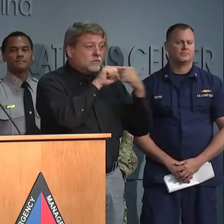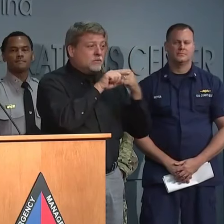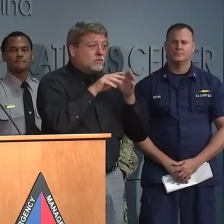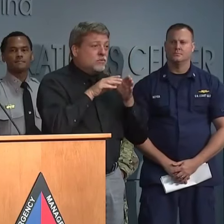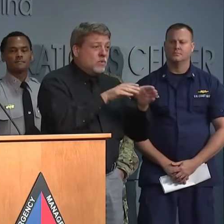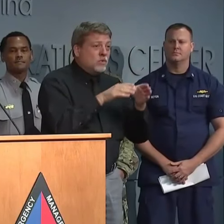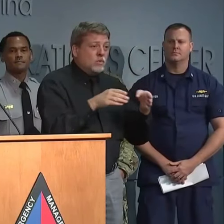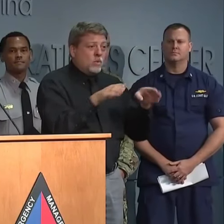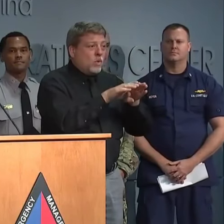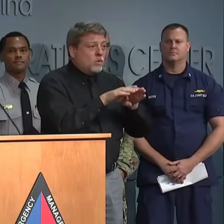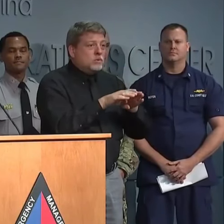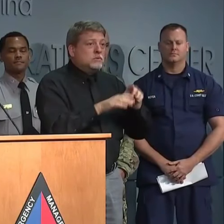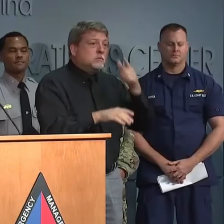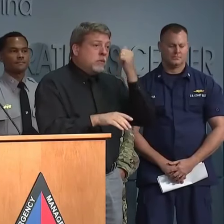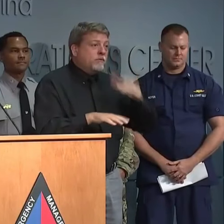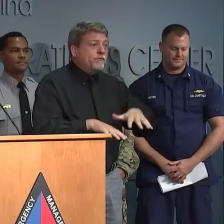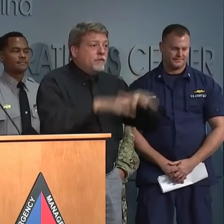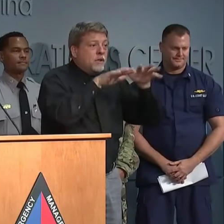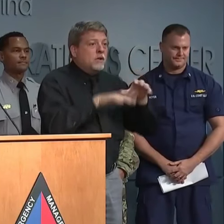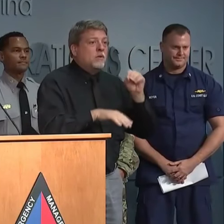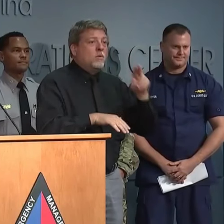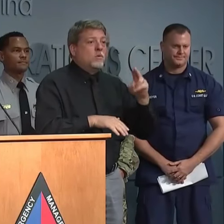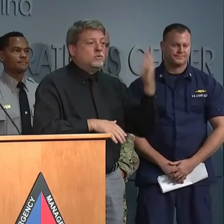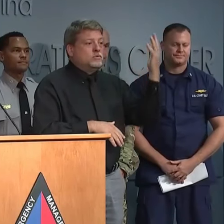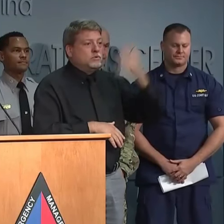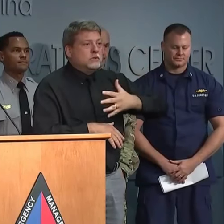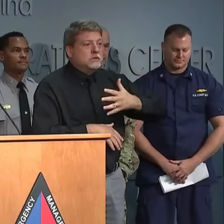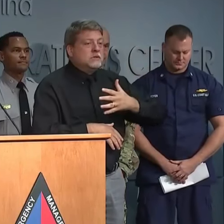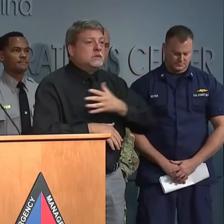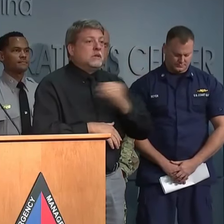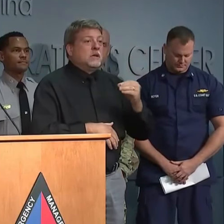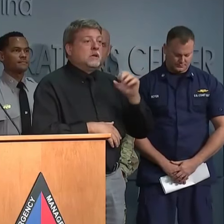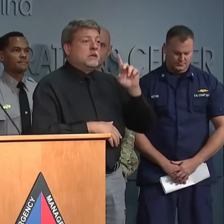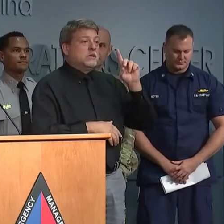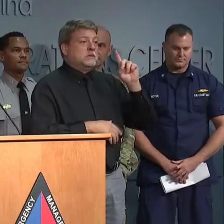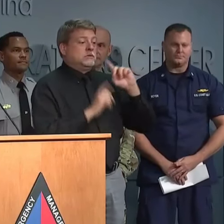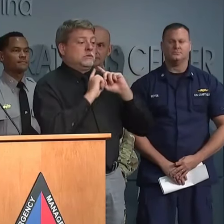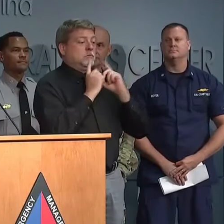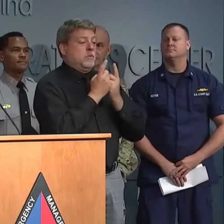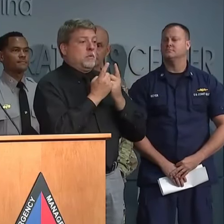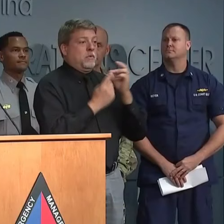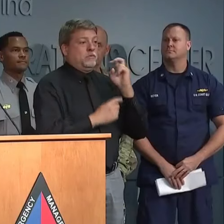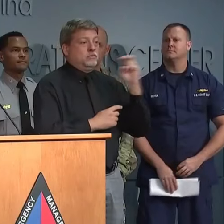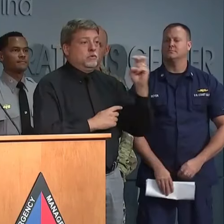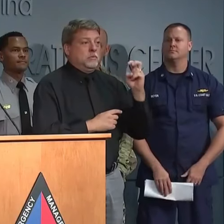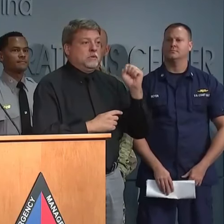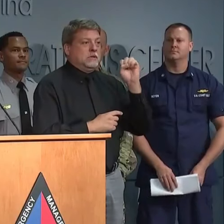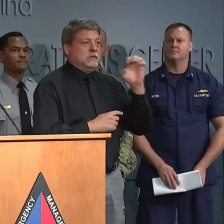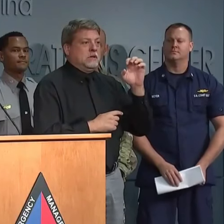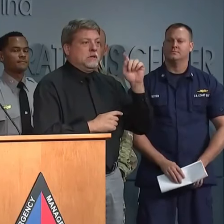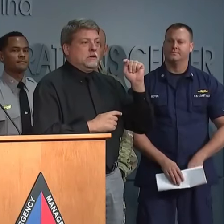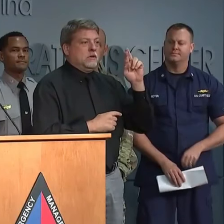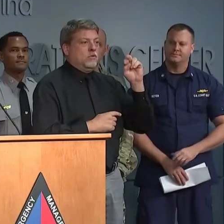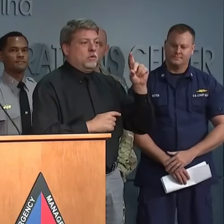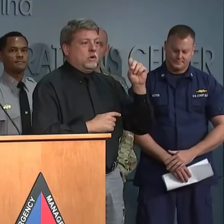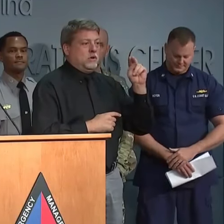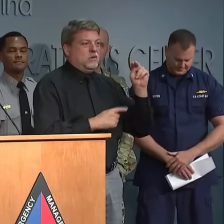to flooding or debris. Transportation Secretary Trogdon will provide specifics in just a minute.